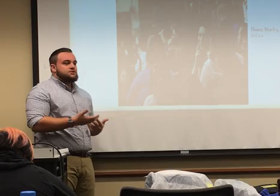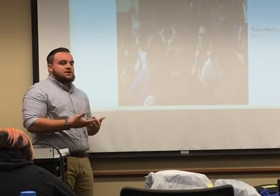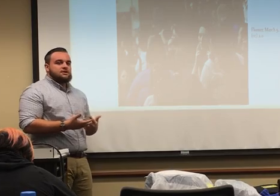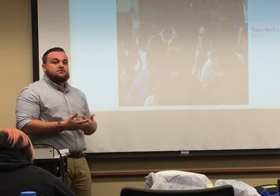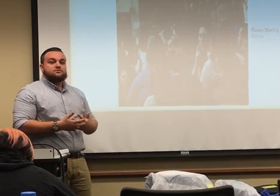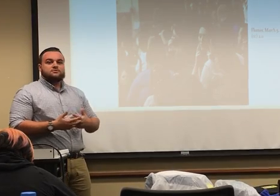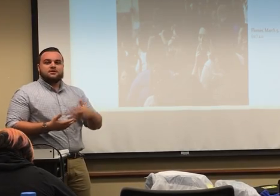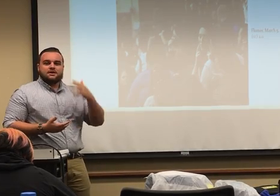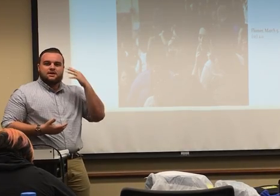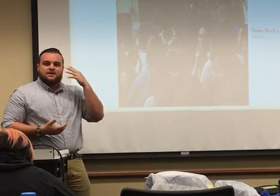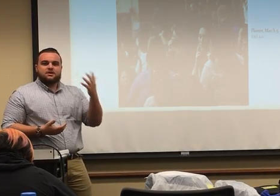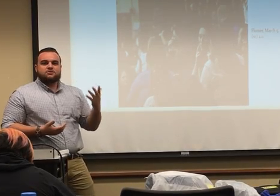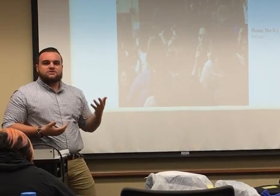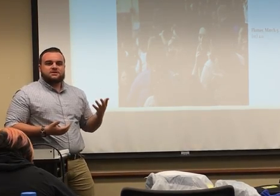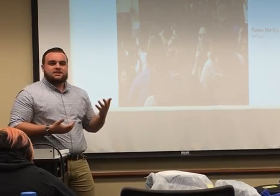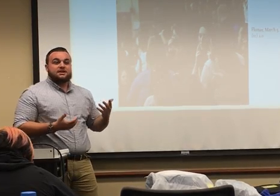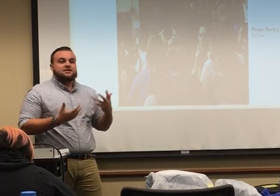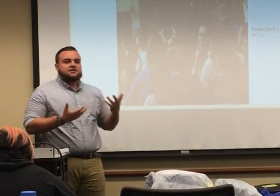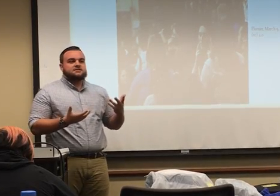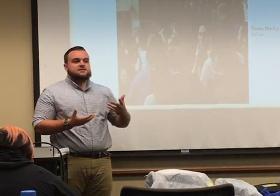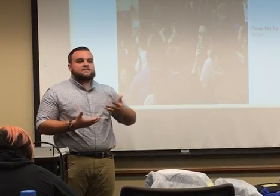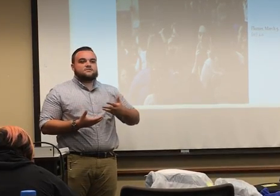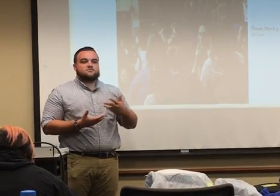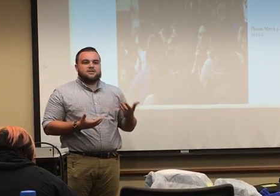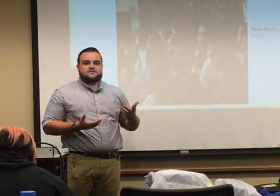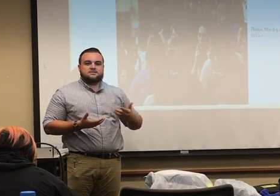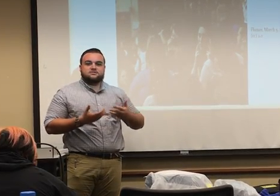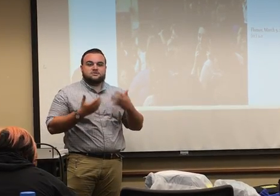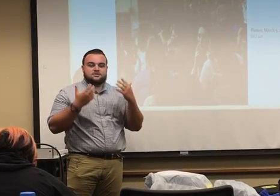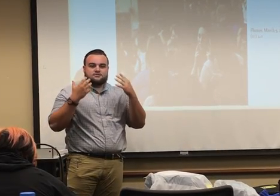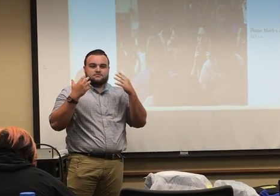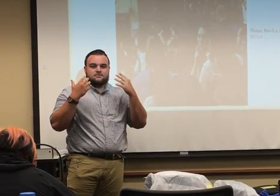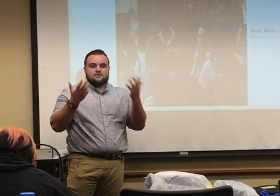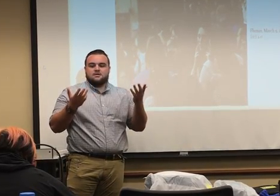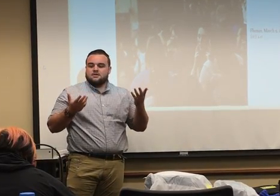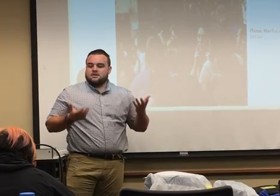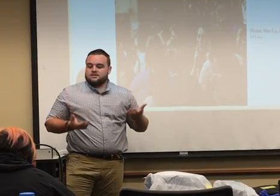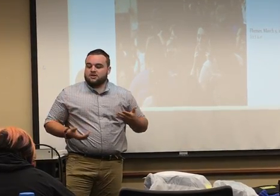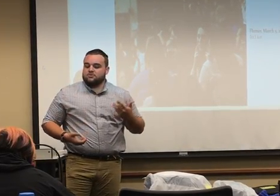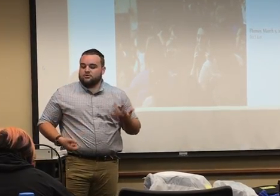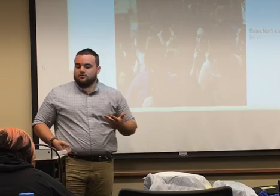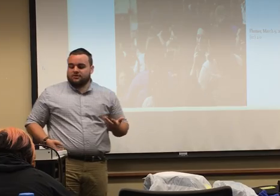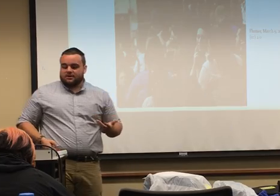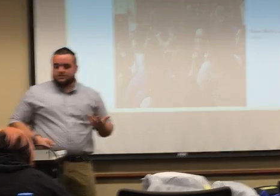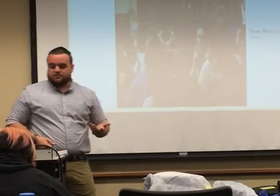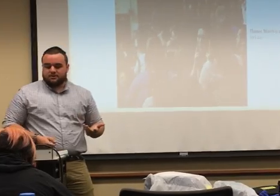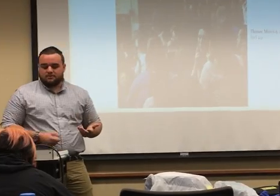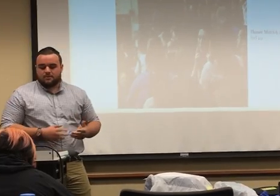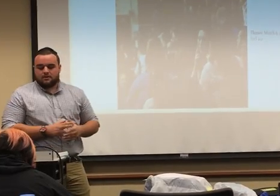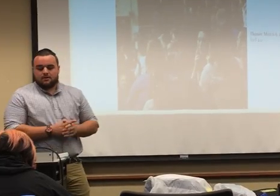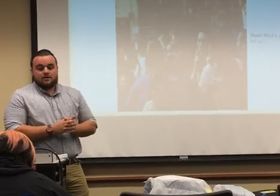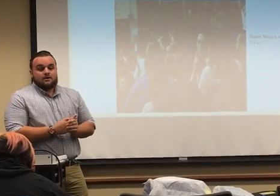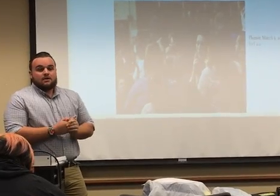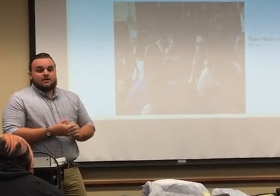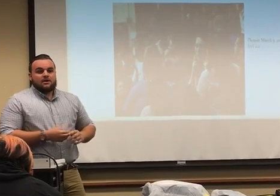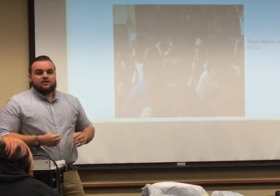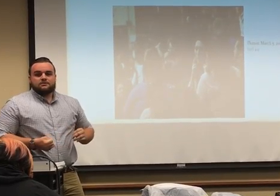appreciate it, you get it. When you see it, it clicks and it sounds amazing. And you, like, see how beautiful it can actually be. And